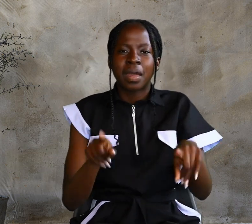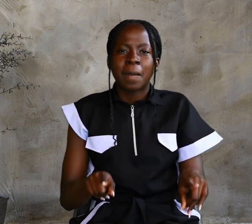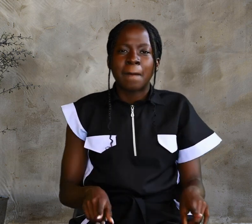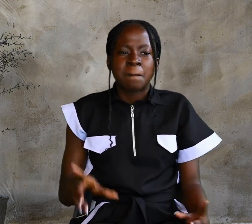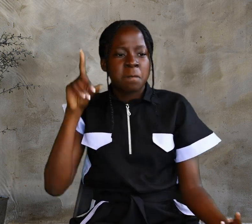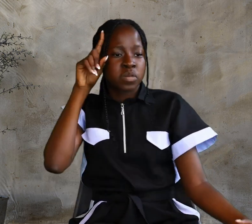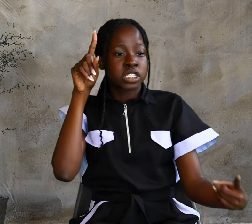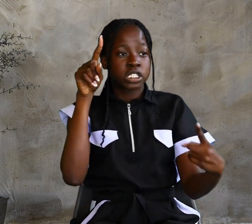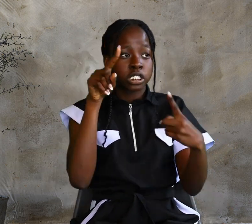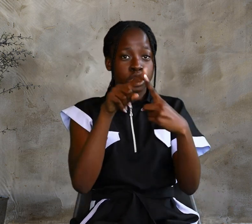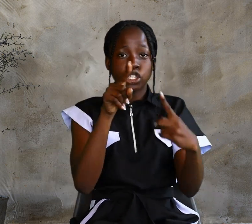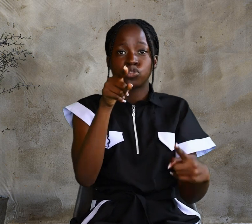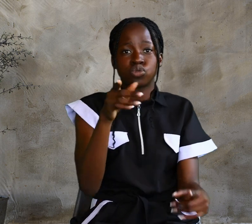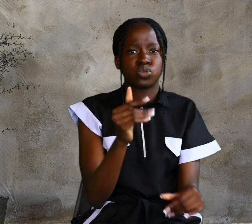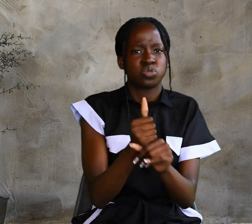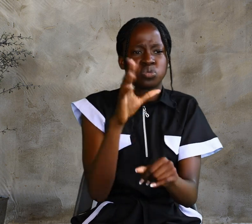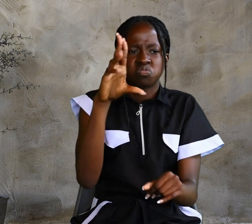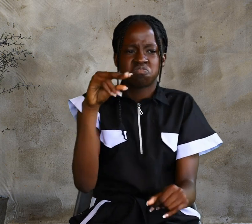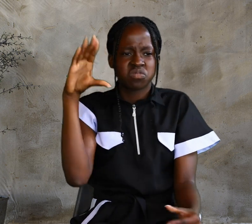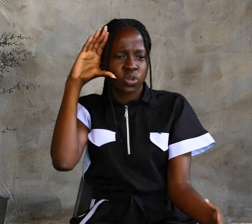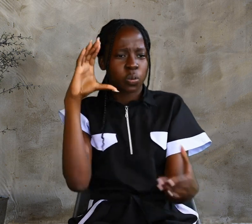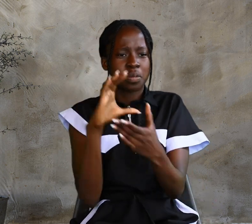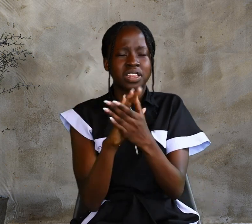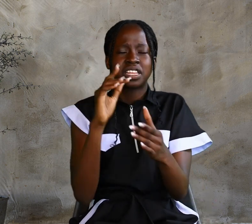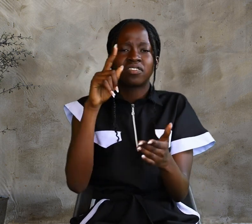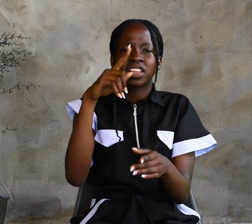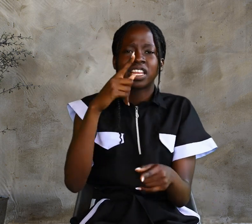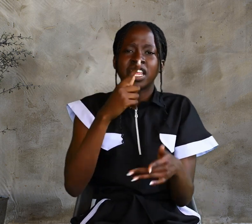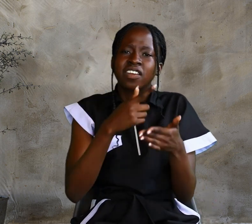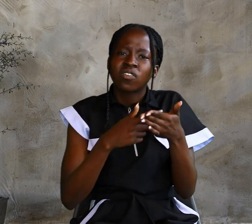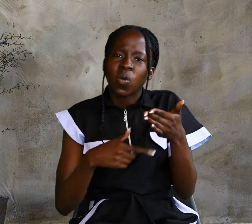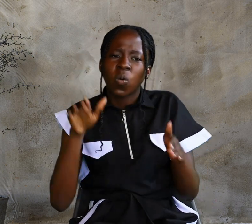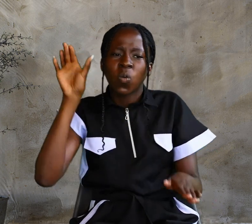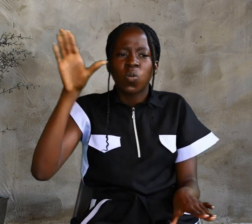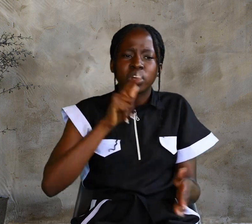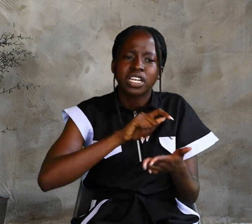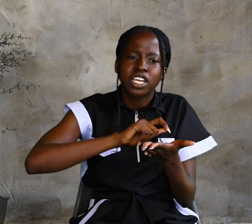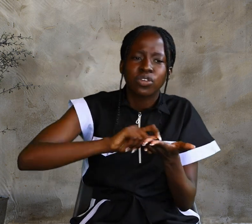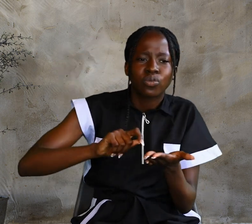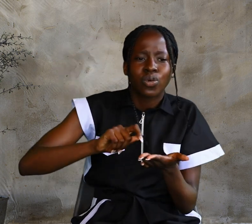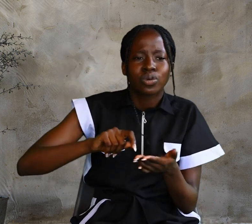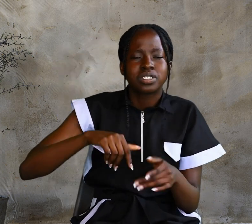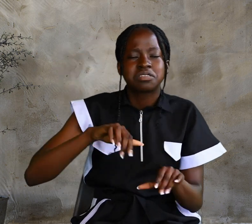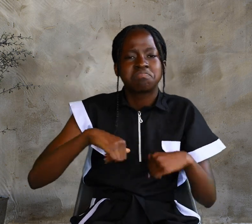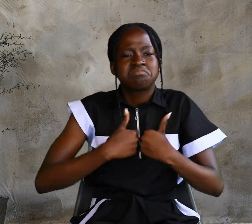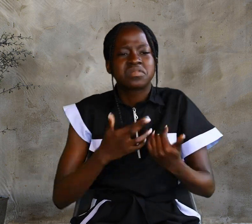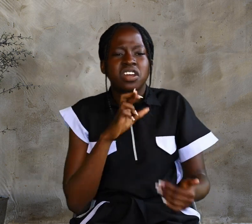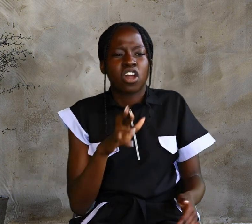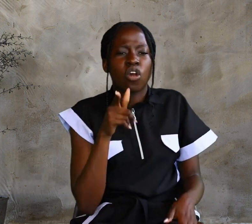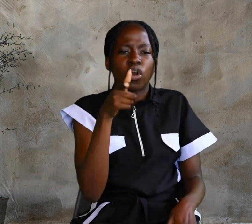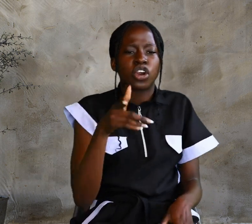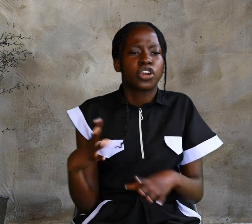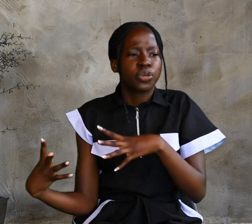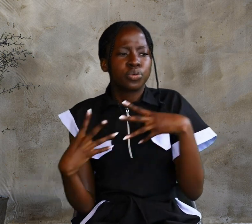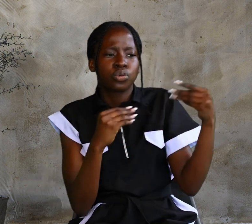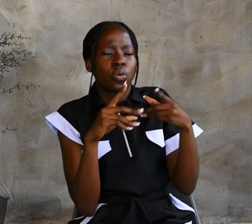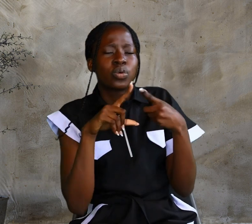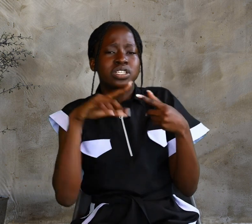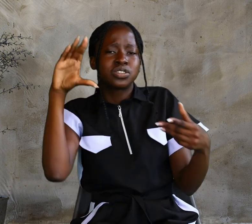me. But since you do not believe what he wrote, how are